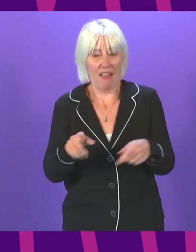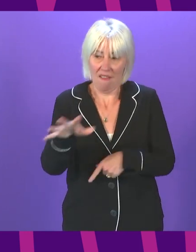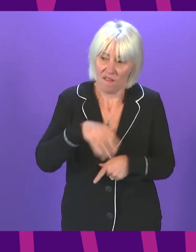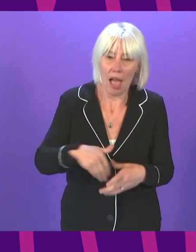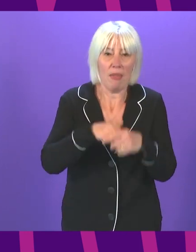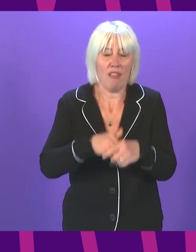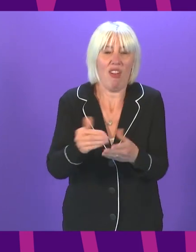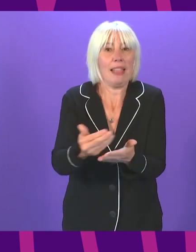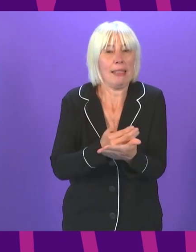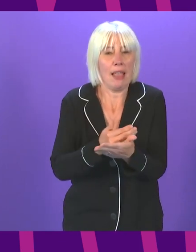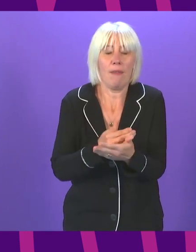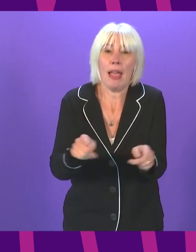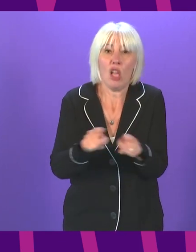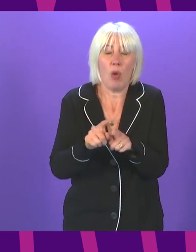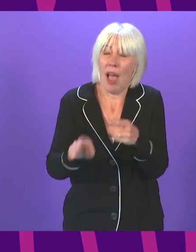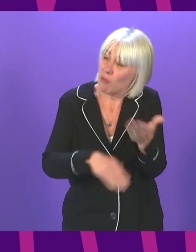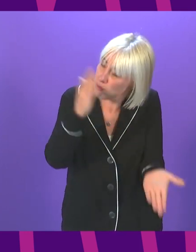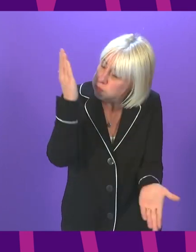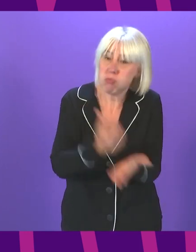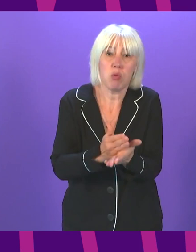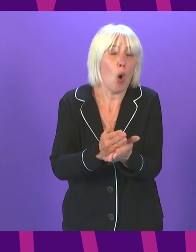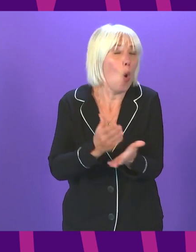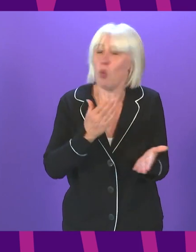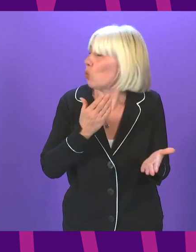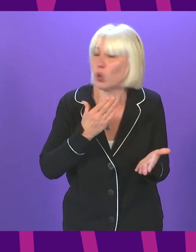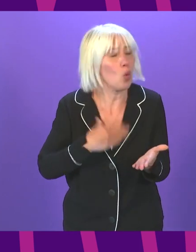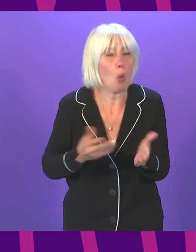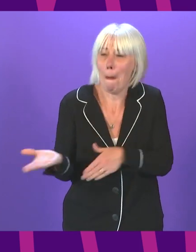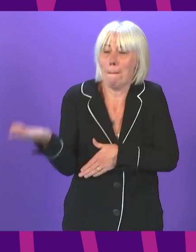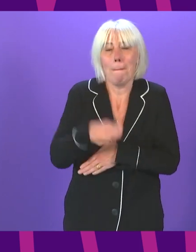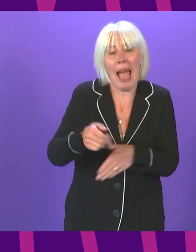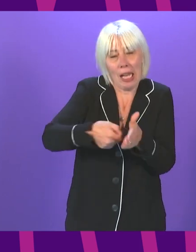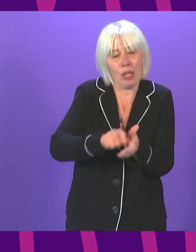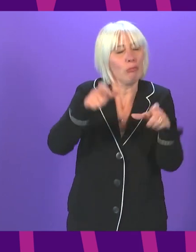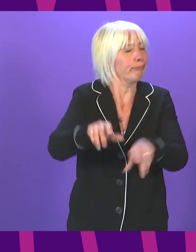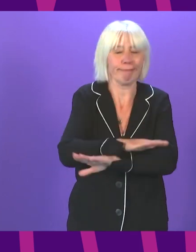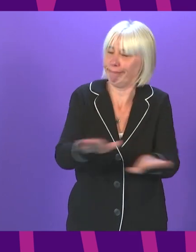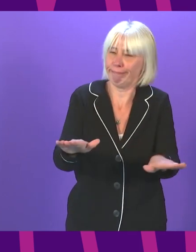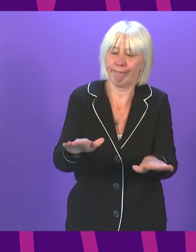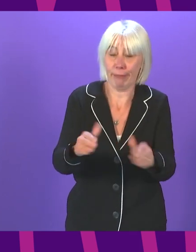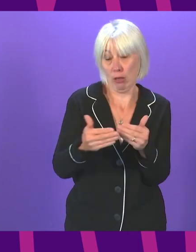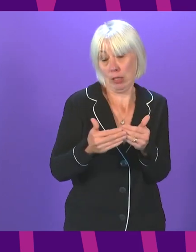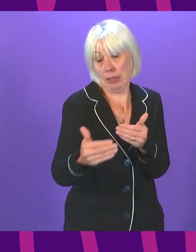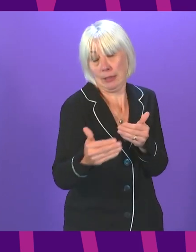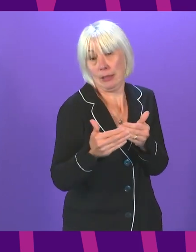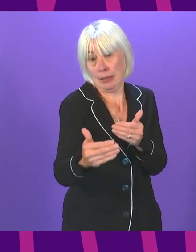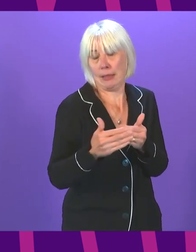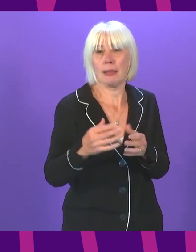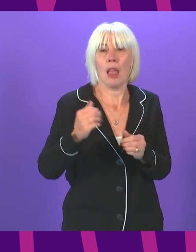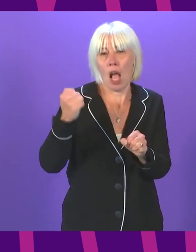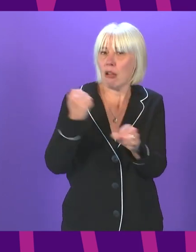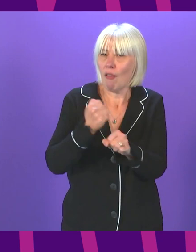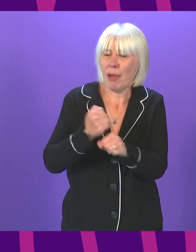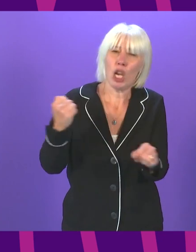must do it to help ensure that we can avoid the need for any further restrictions. The next few days are crucial. The government is doing